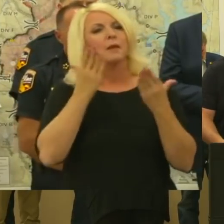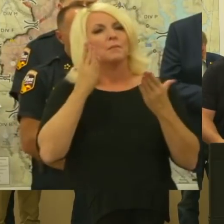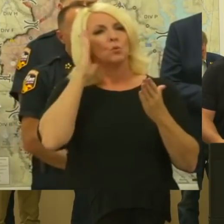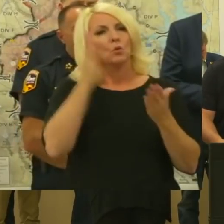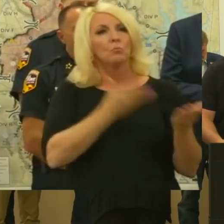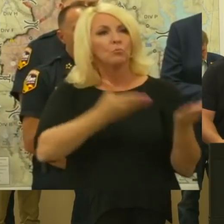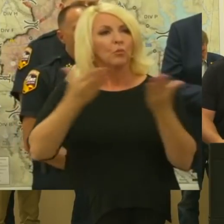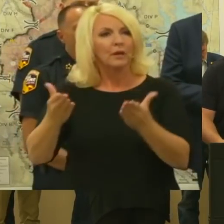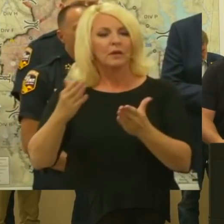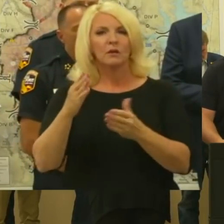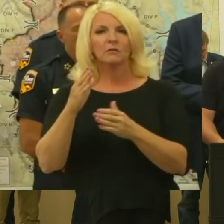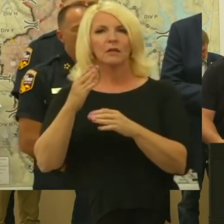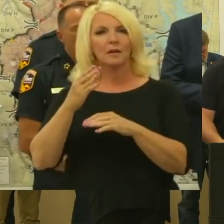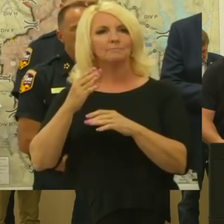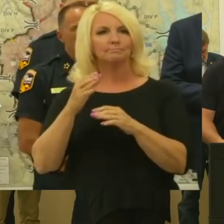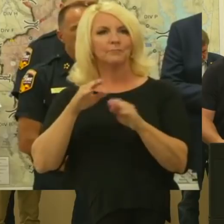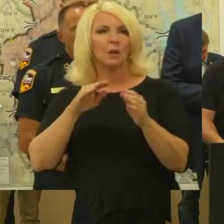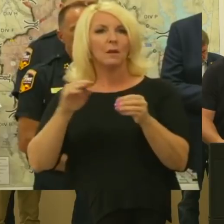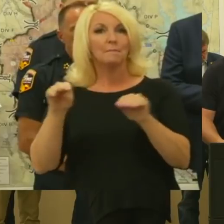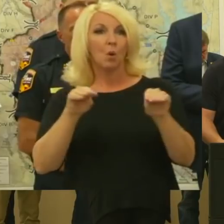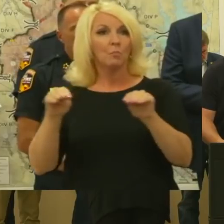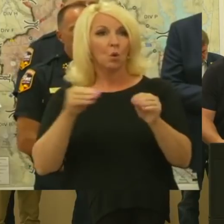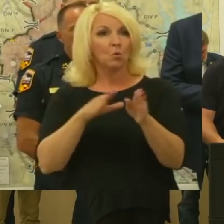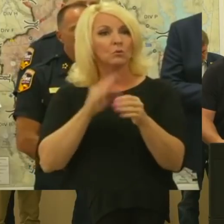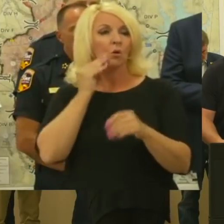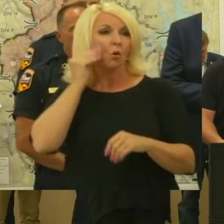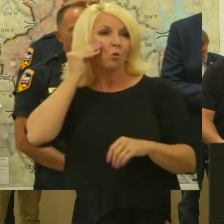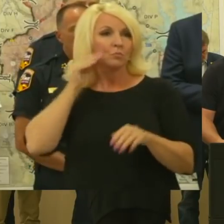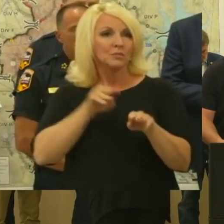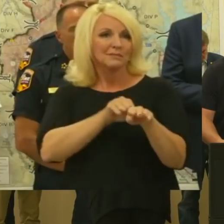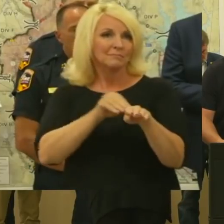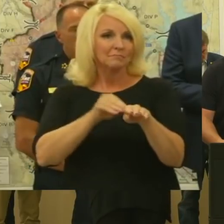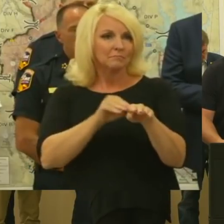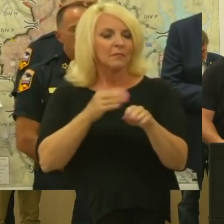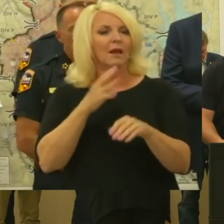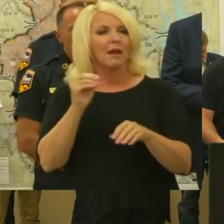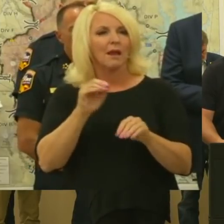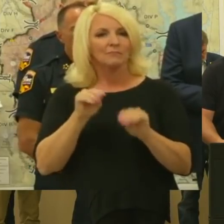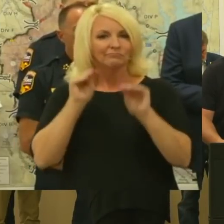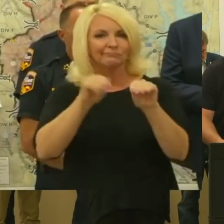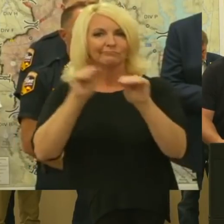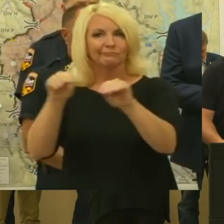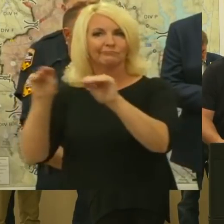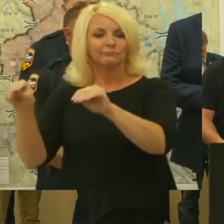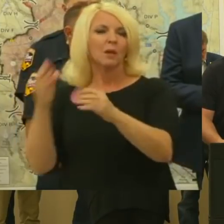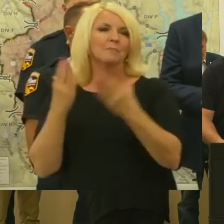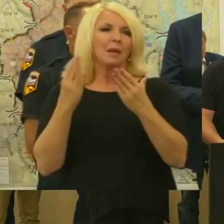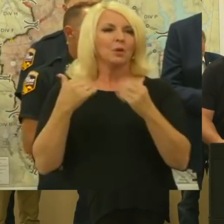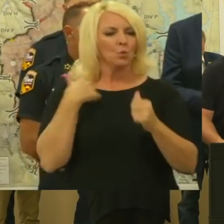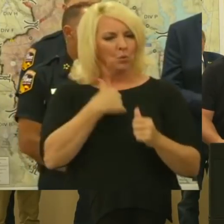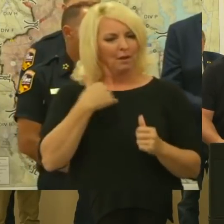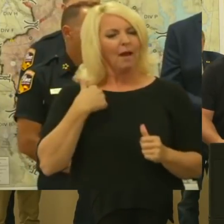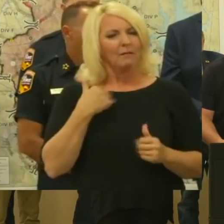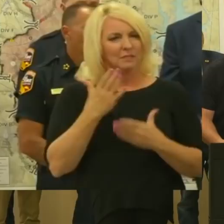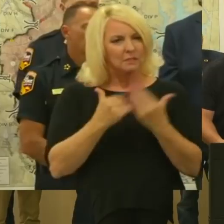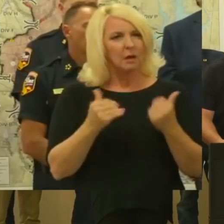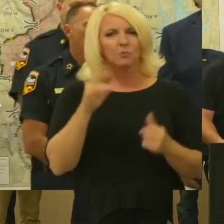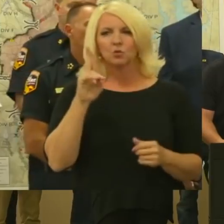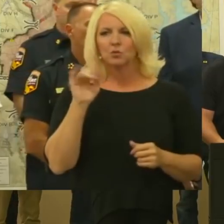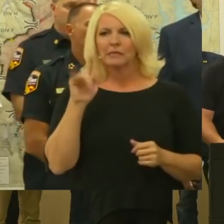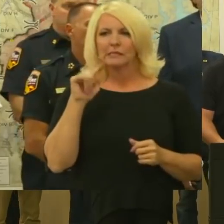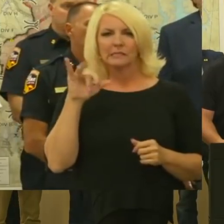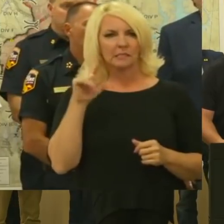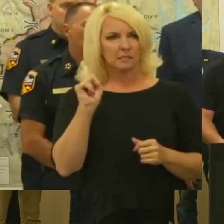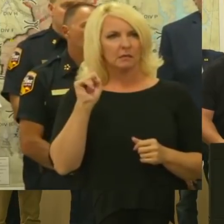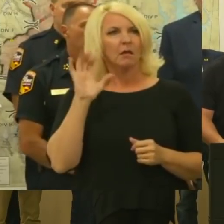a place to put them. That can happen fairly quickly as we have a number of units left over from last year's fires that are being made available to